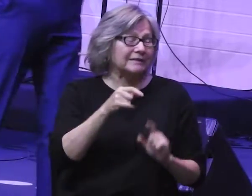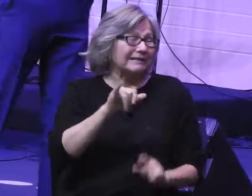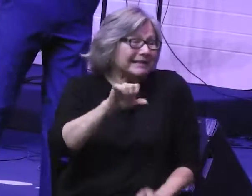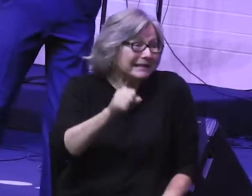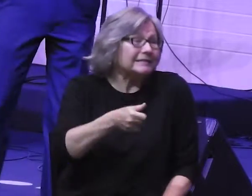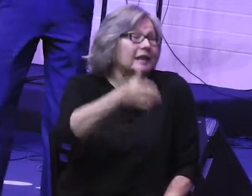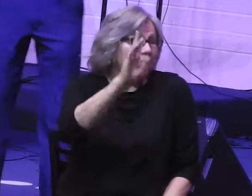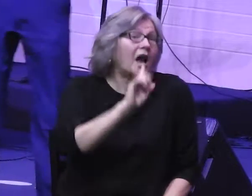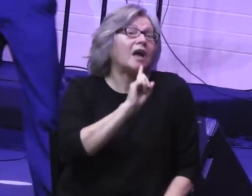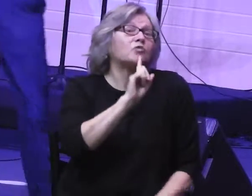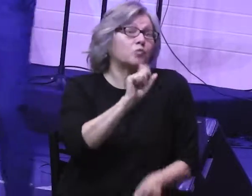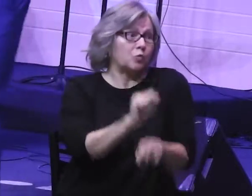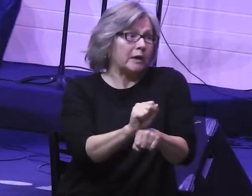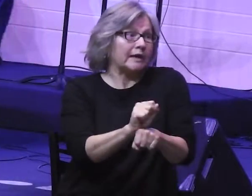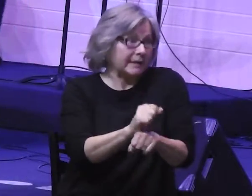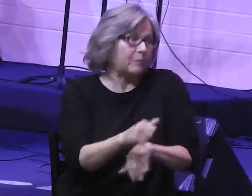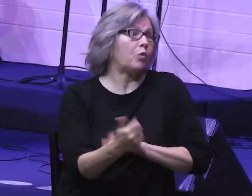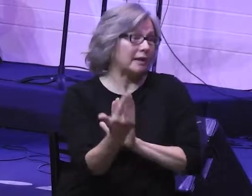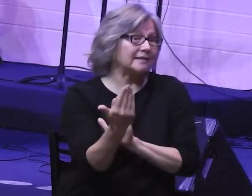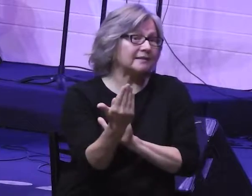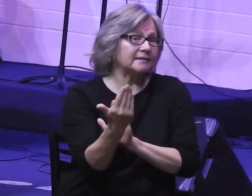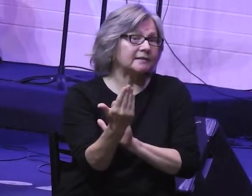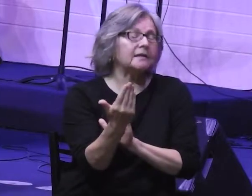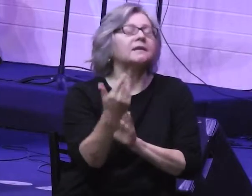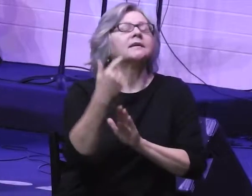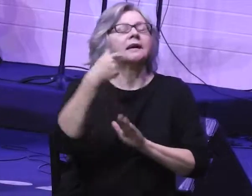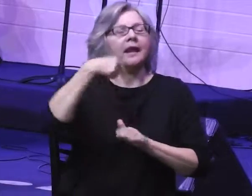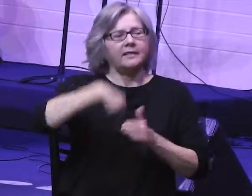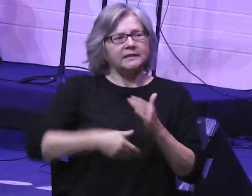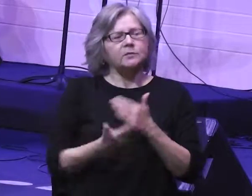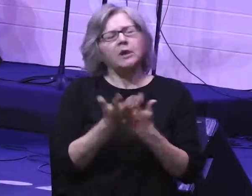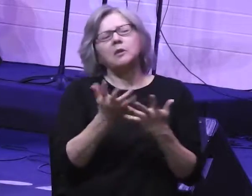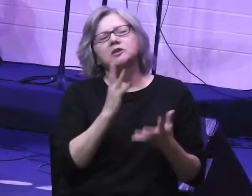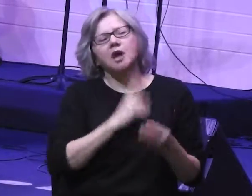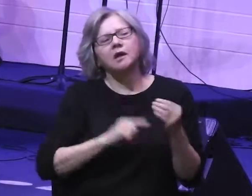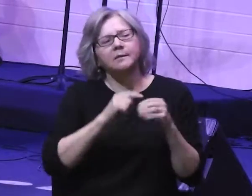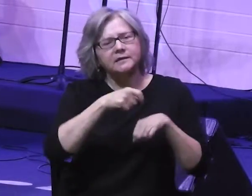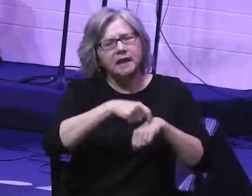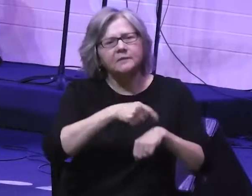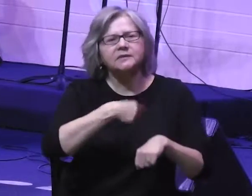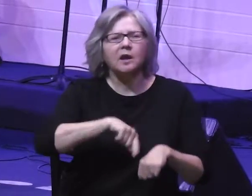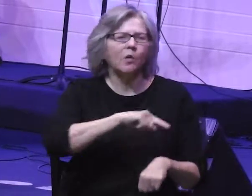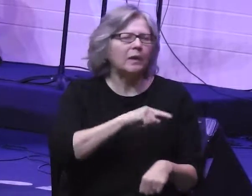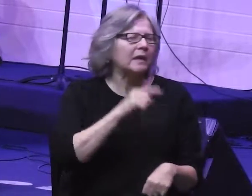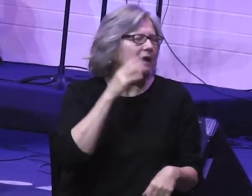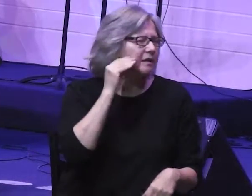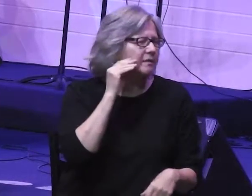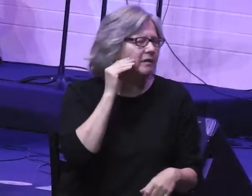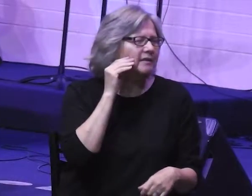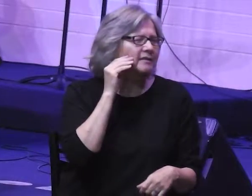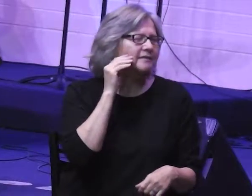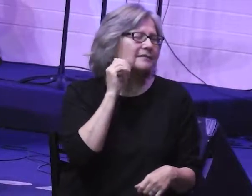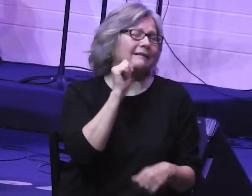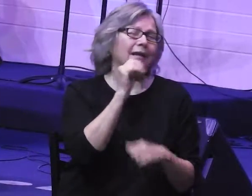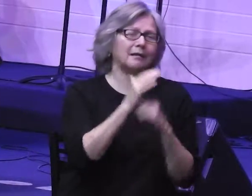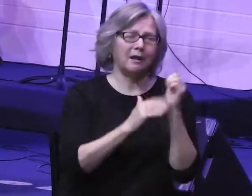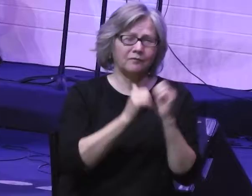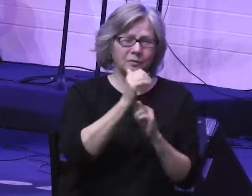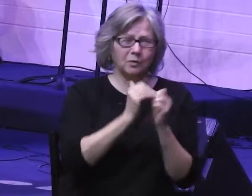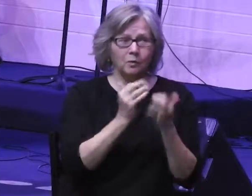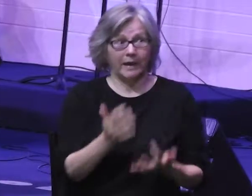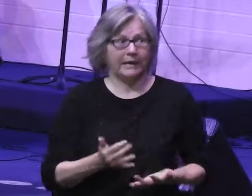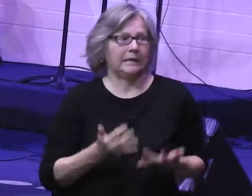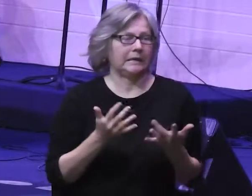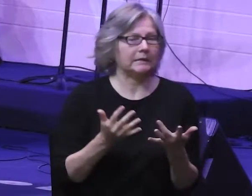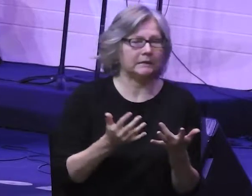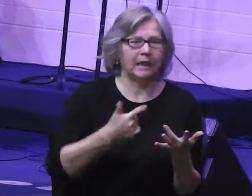really present? And this morning, I want to talk about times when we find ourselves in an uncomfortable place of